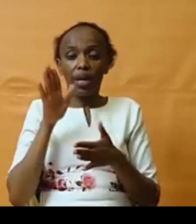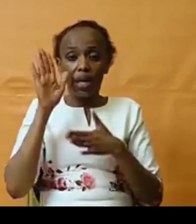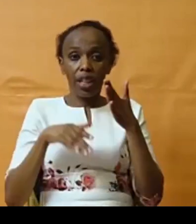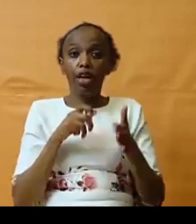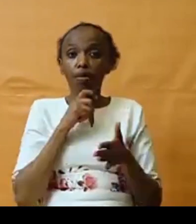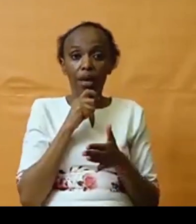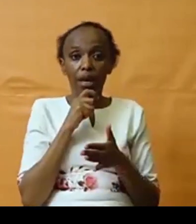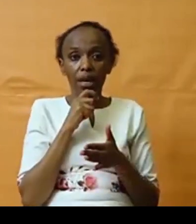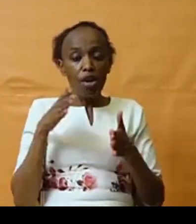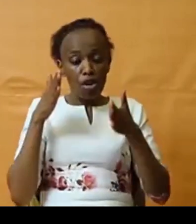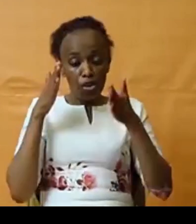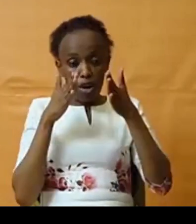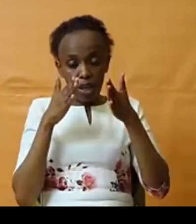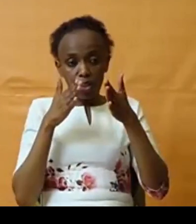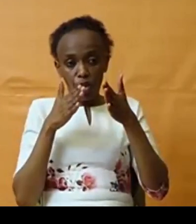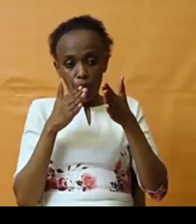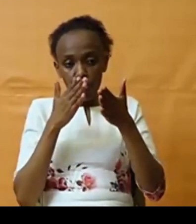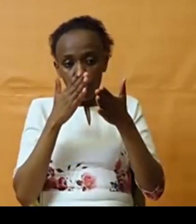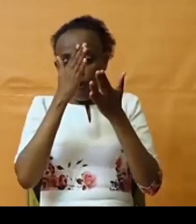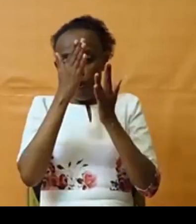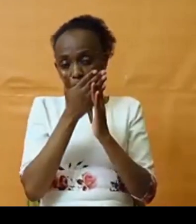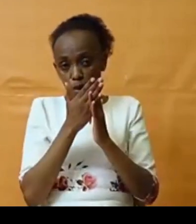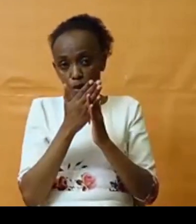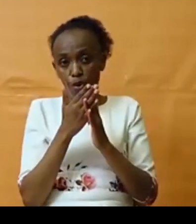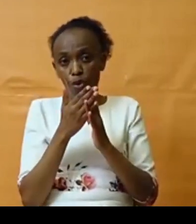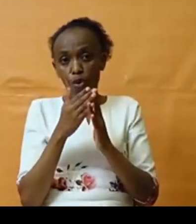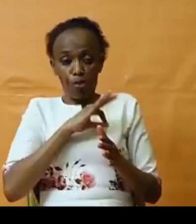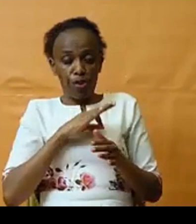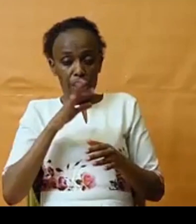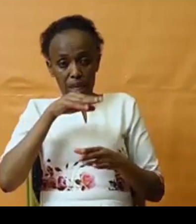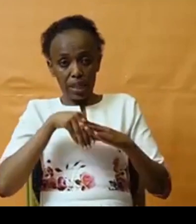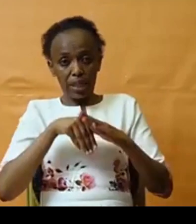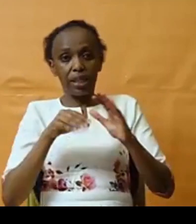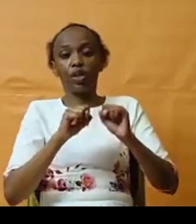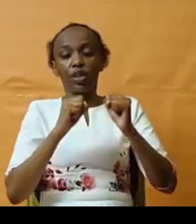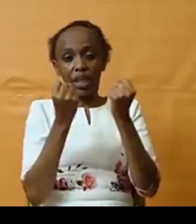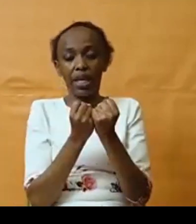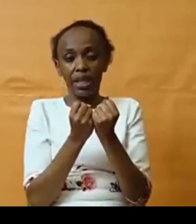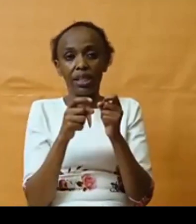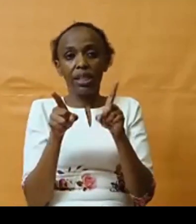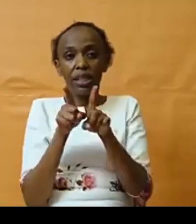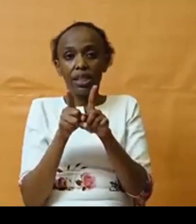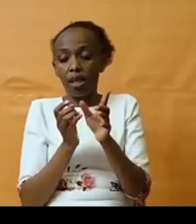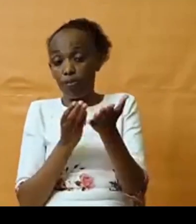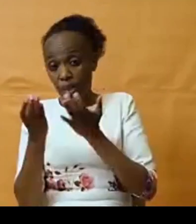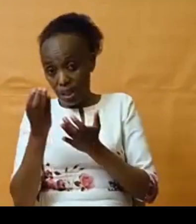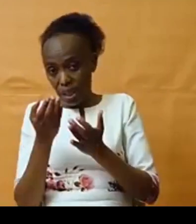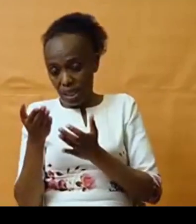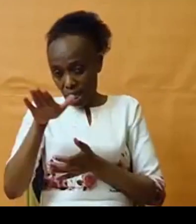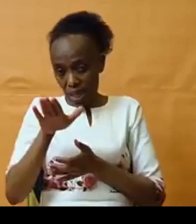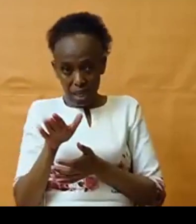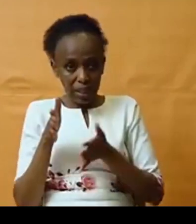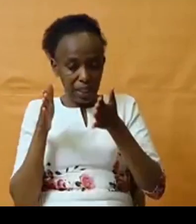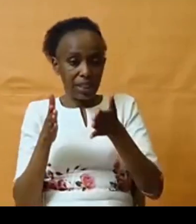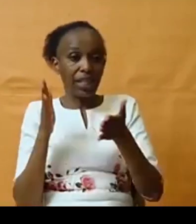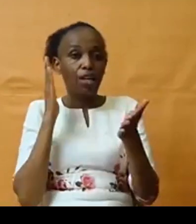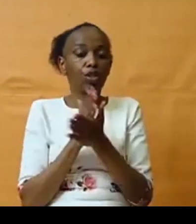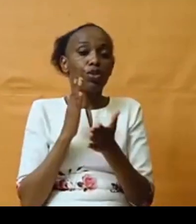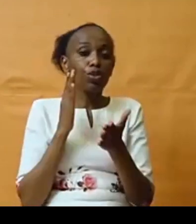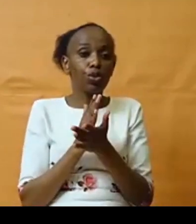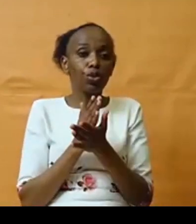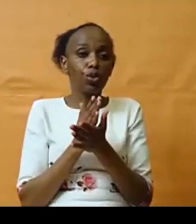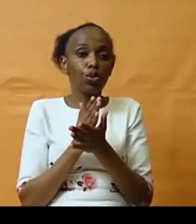lower income sectors of society, in the informal economy. And these are really one of the low